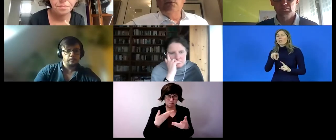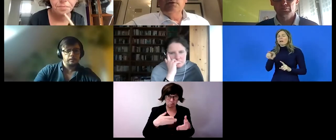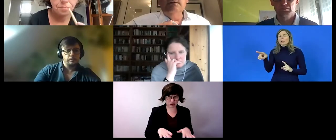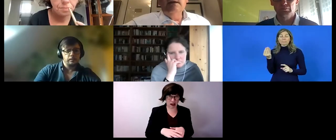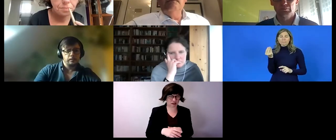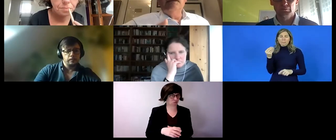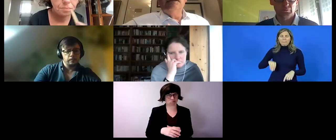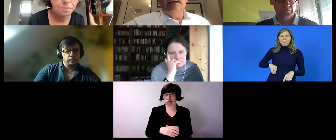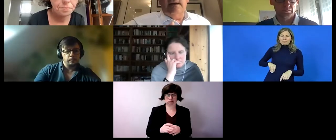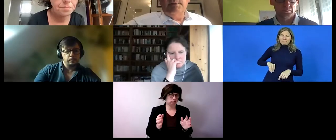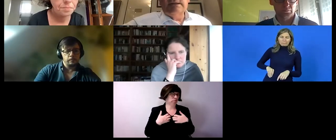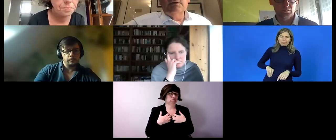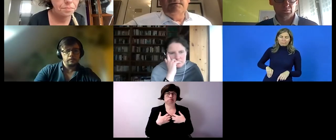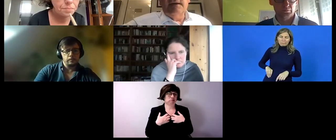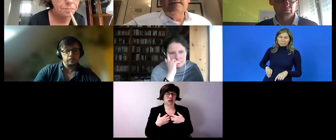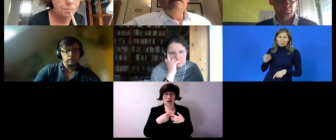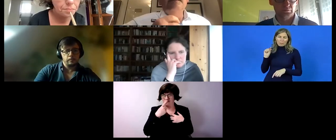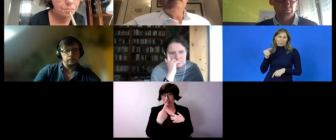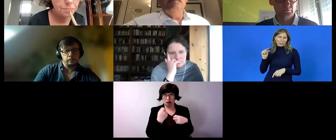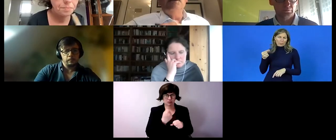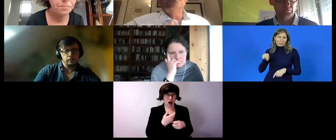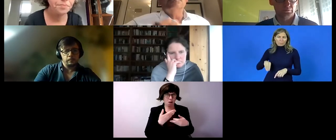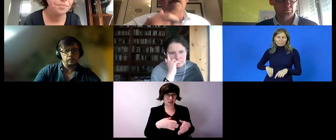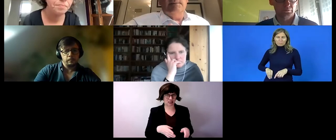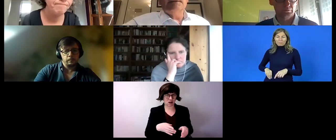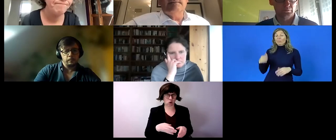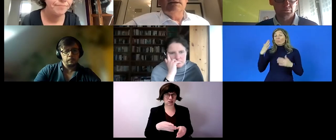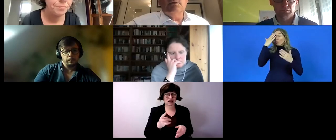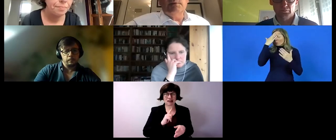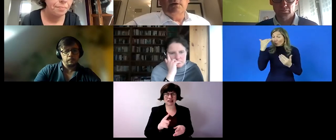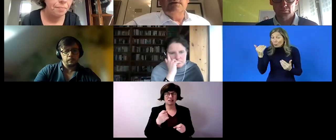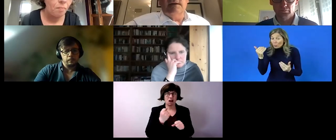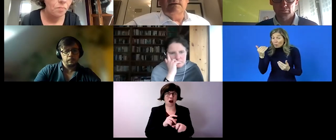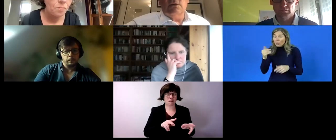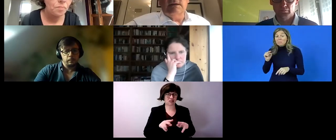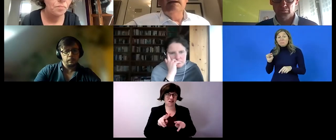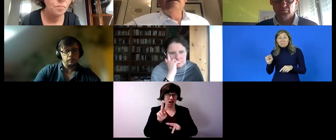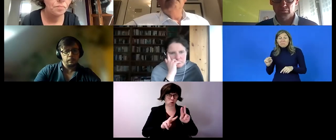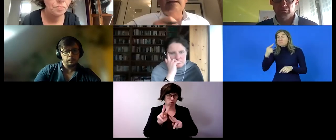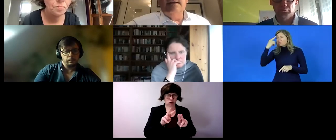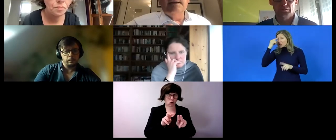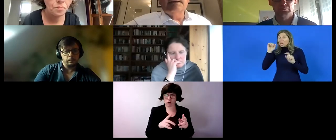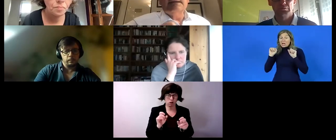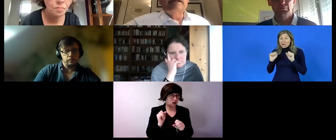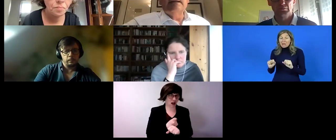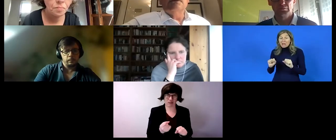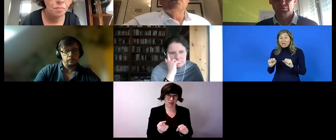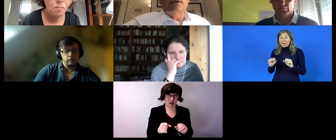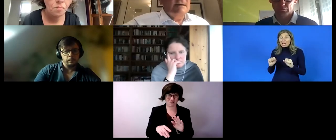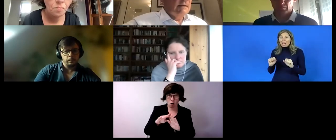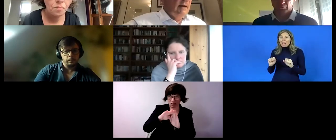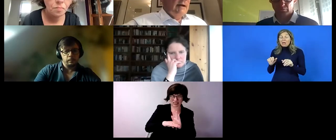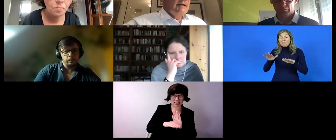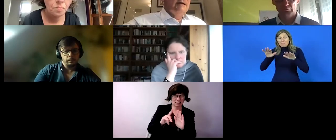people are not sure and certain that they can stay for about 10 years in